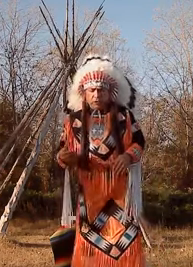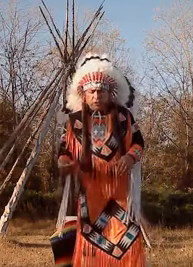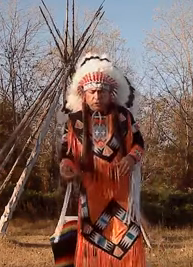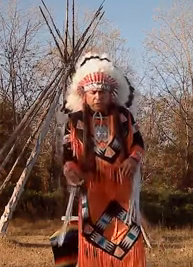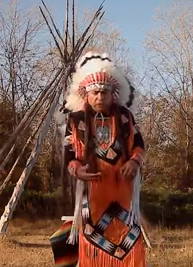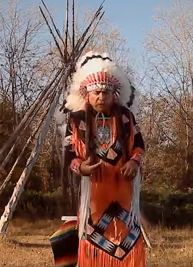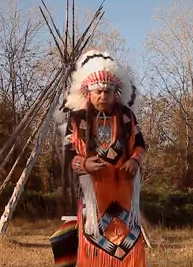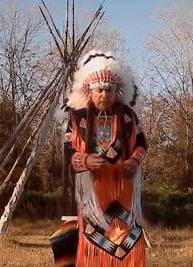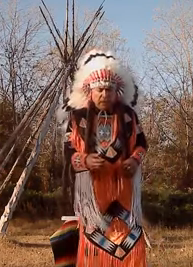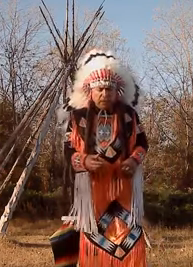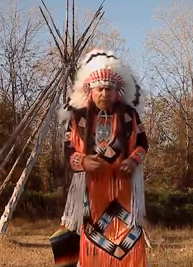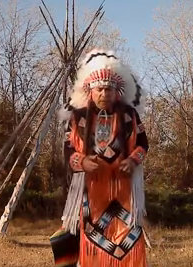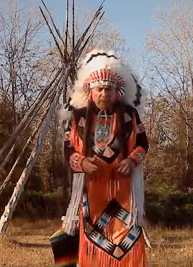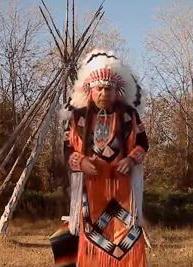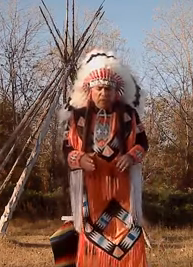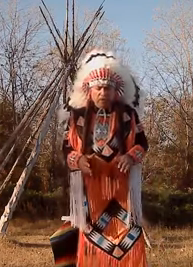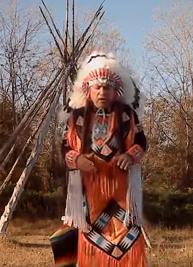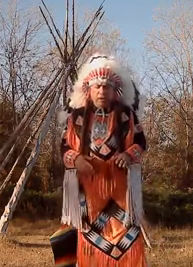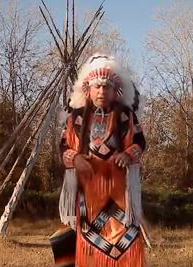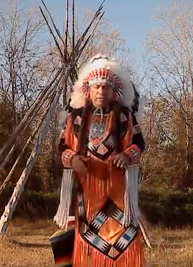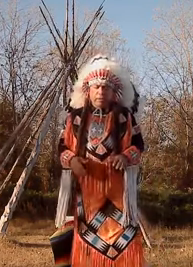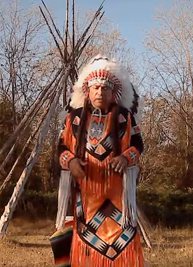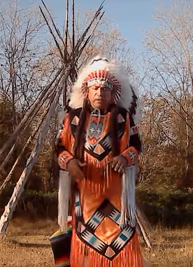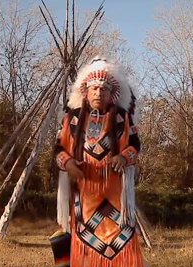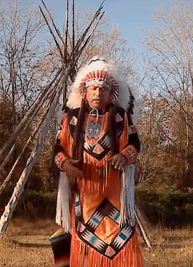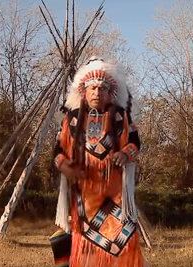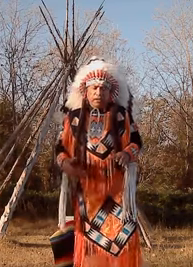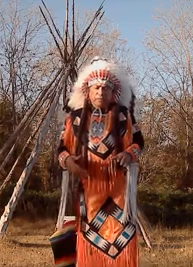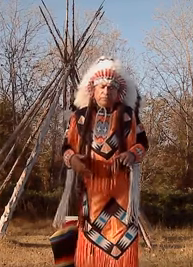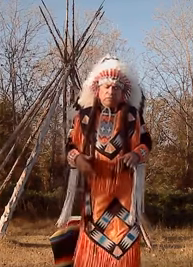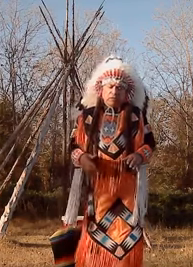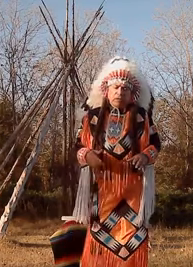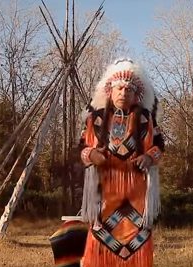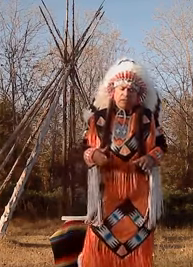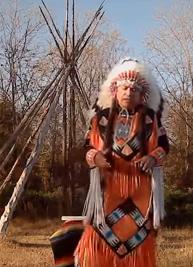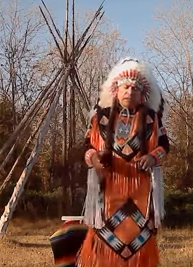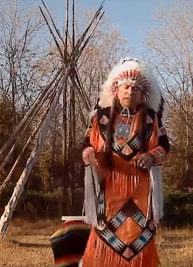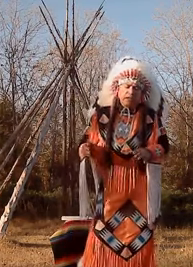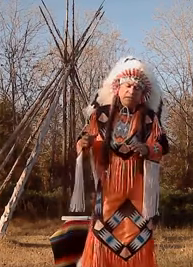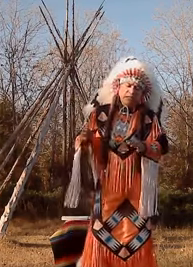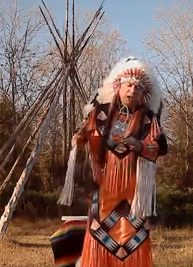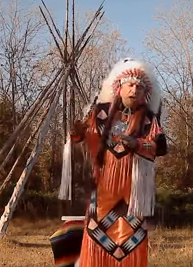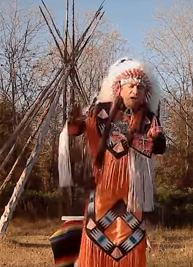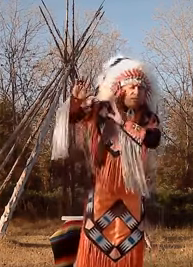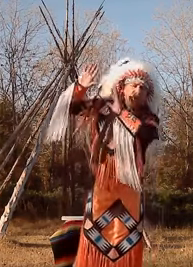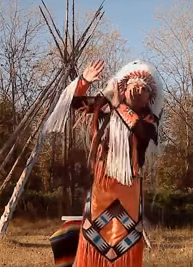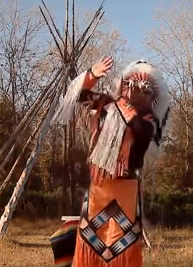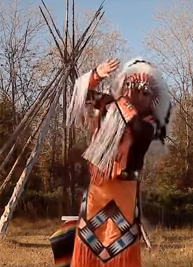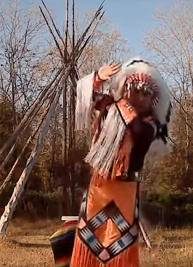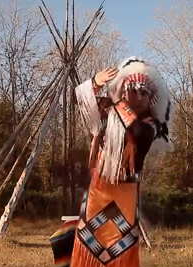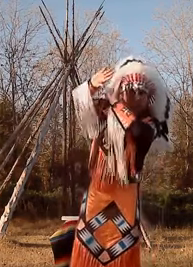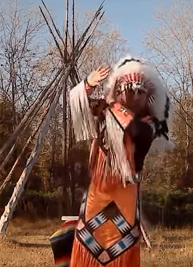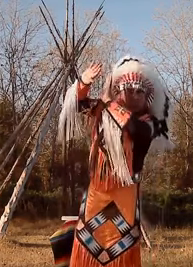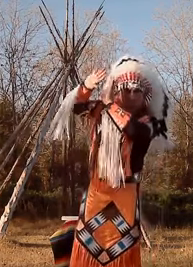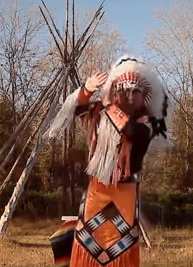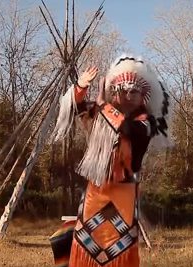starting a uh a bar um let's say something's hot we do this